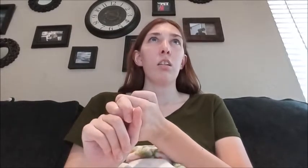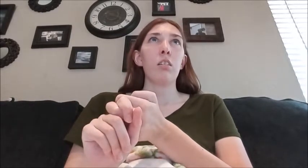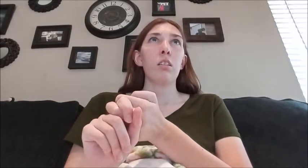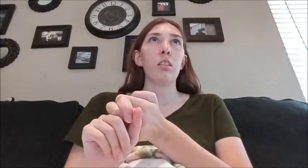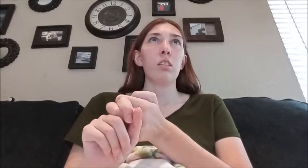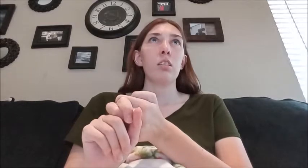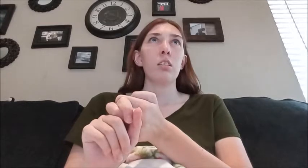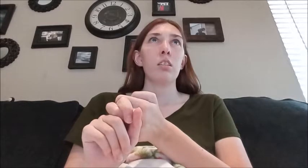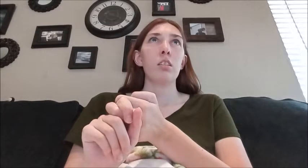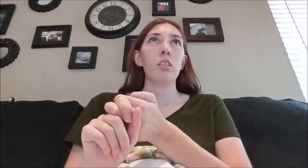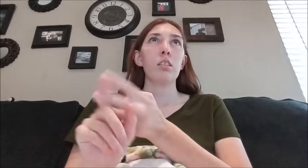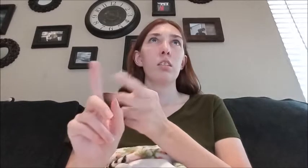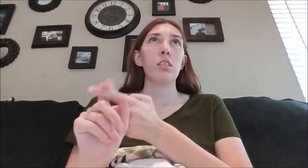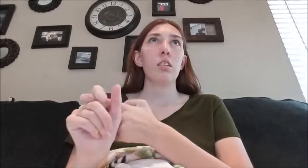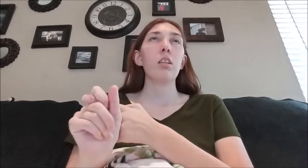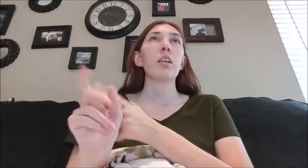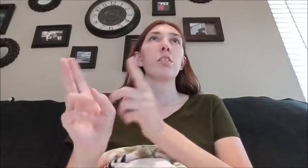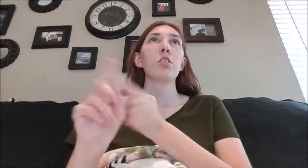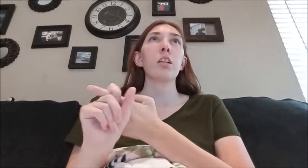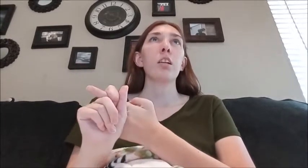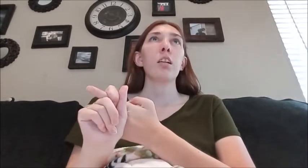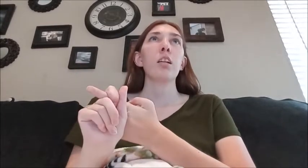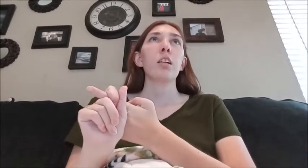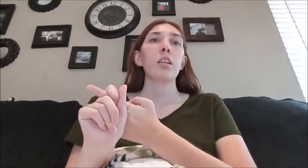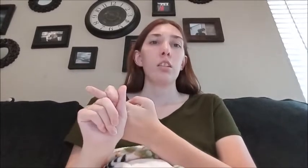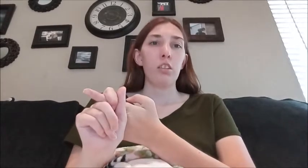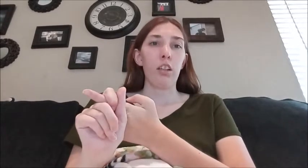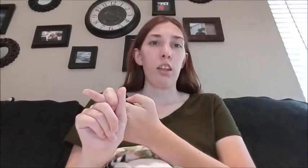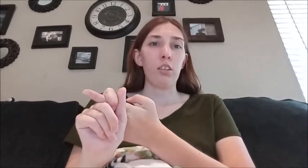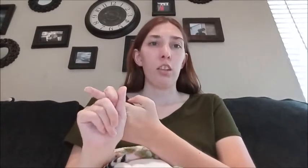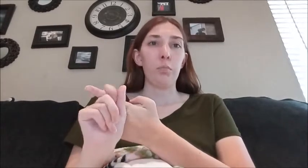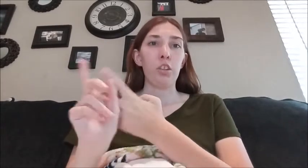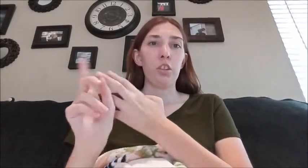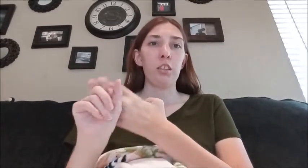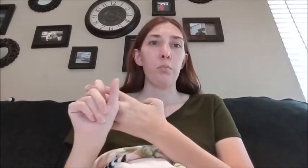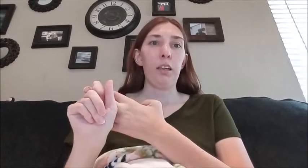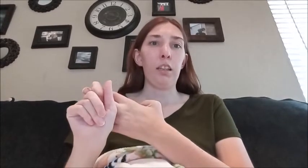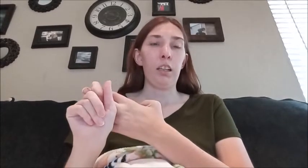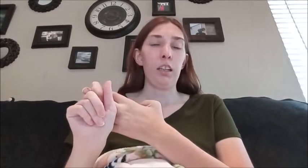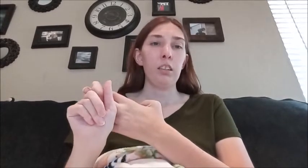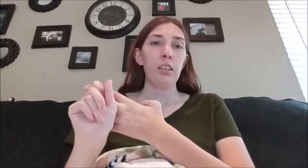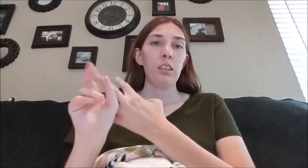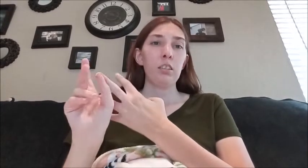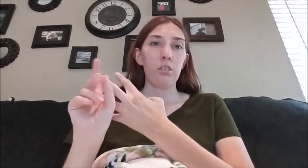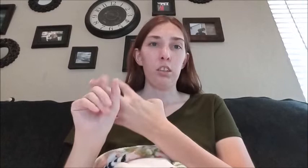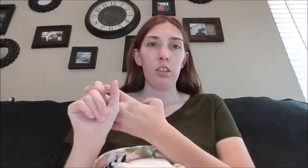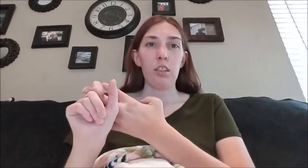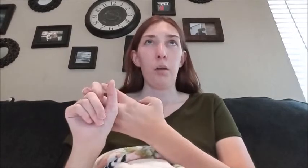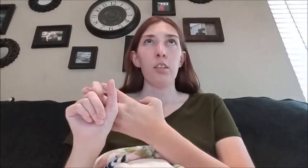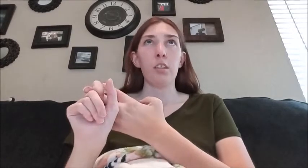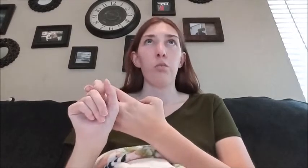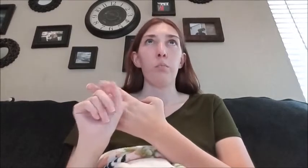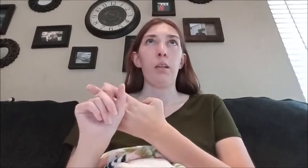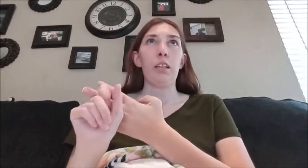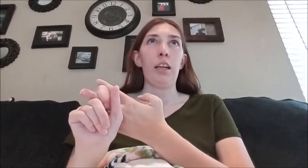on okay so she got it July 30th but she tested Monday so she did test positive for it Monday